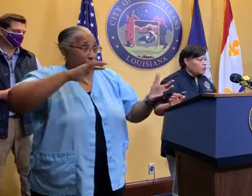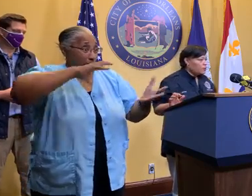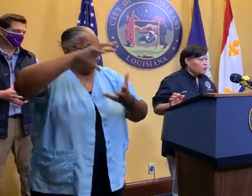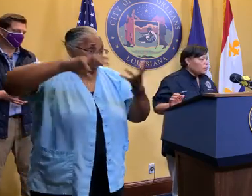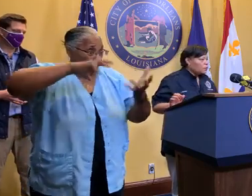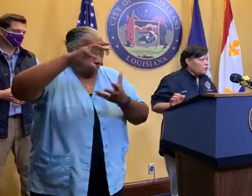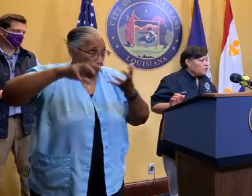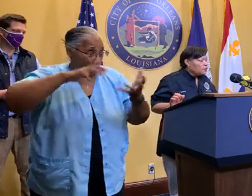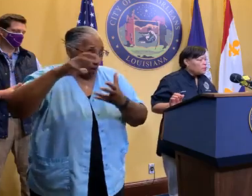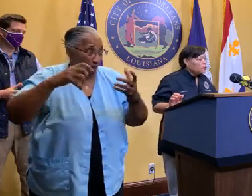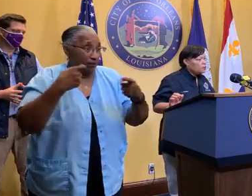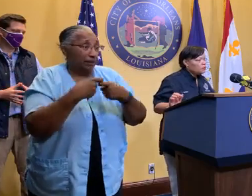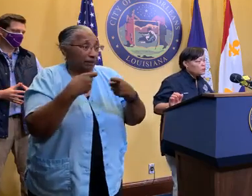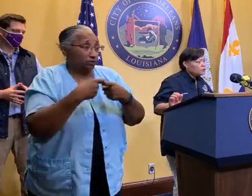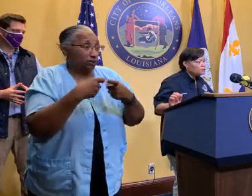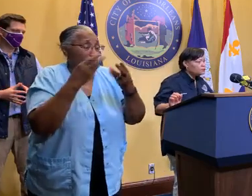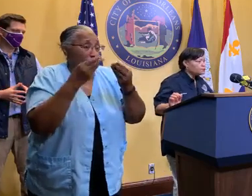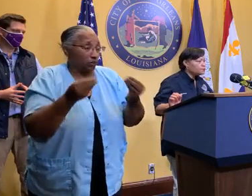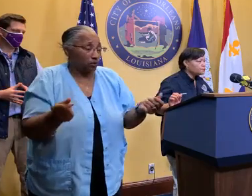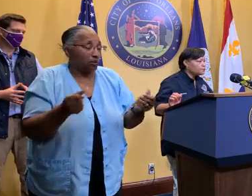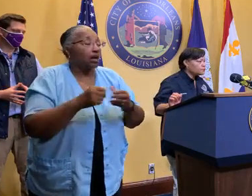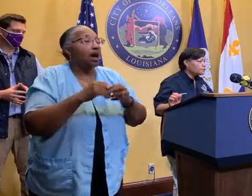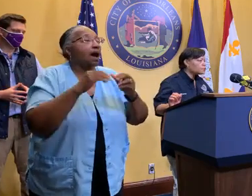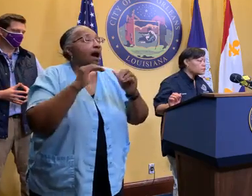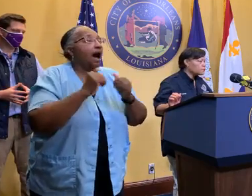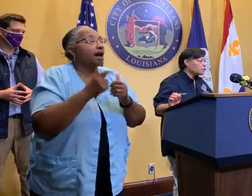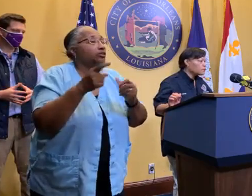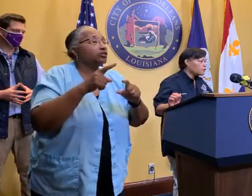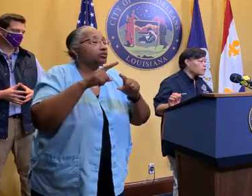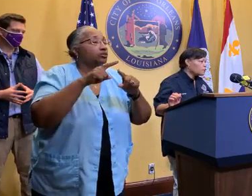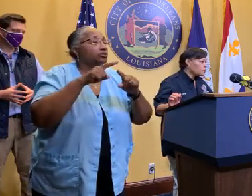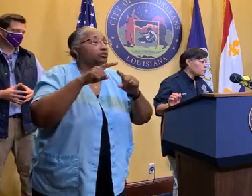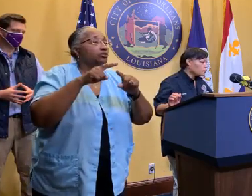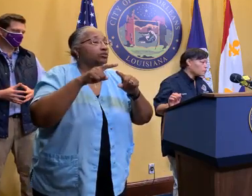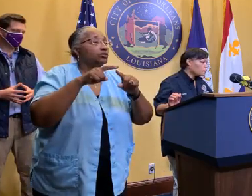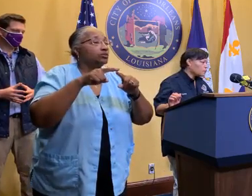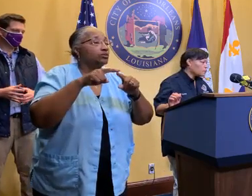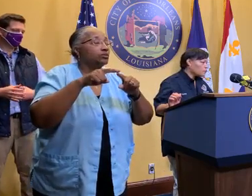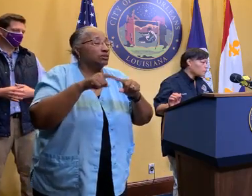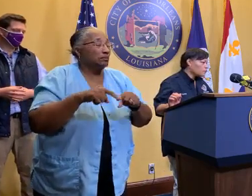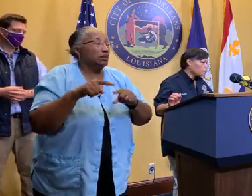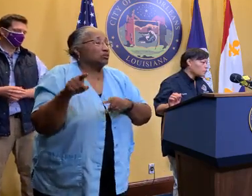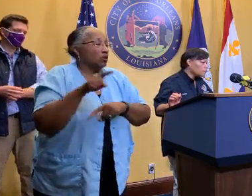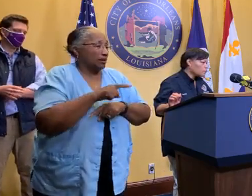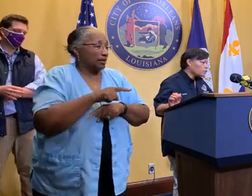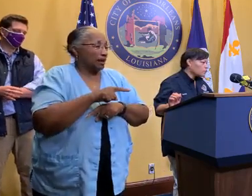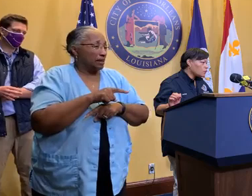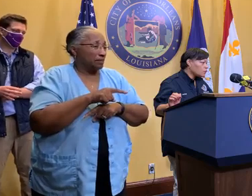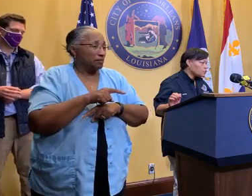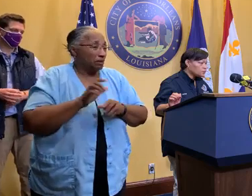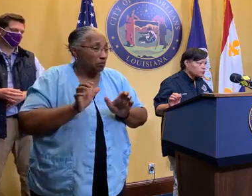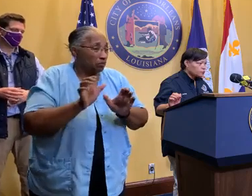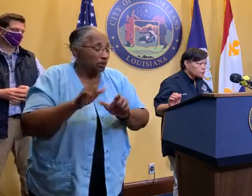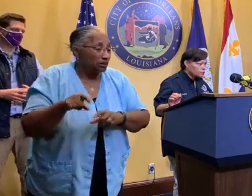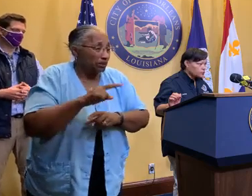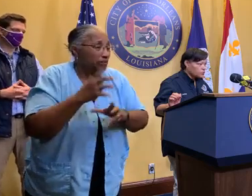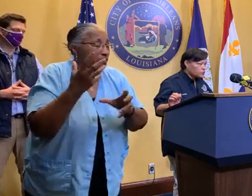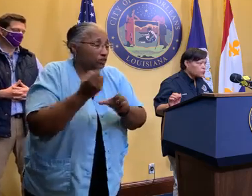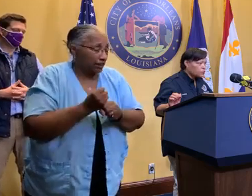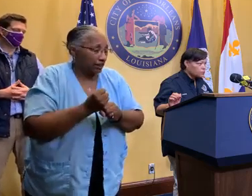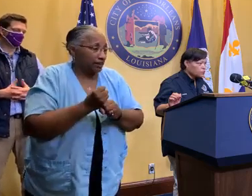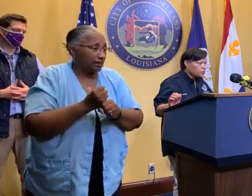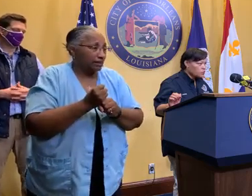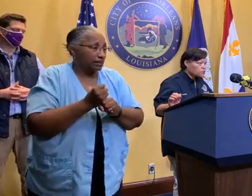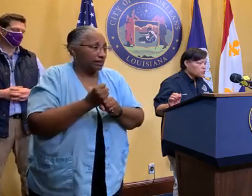pumps, the flooding. What is your advice? How do you lean on Entrygy to try to get the power restored as quickly as possible? Because it seems like no area